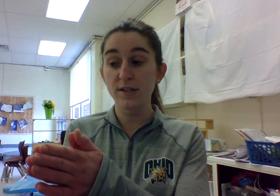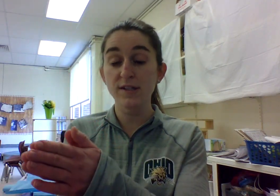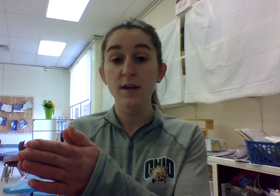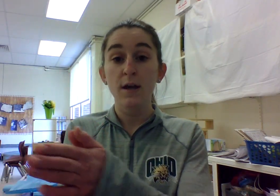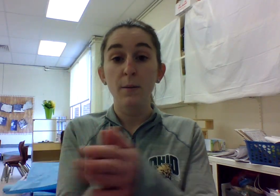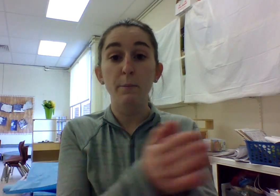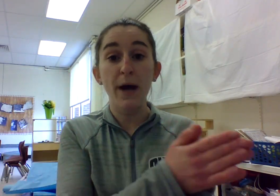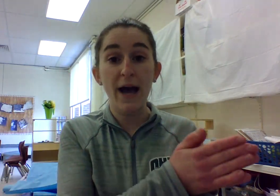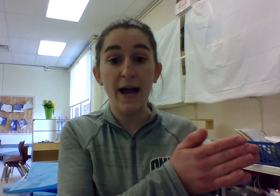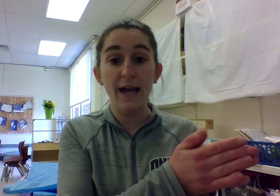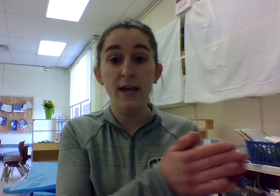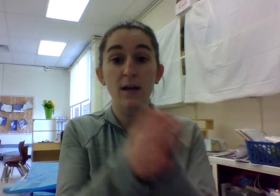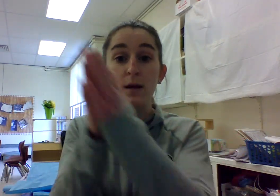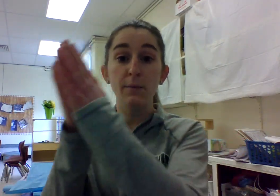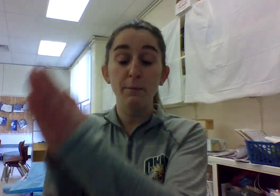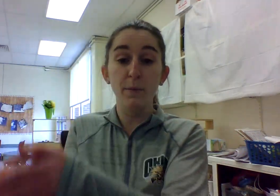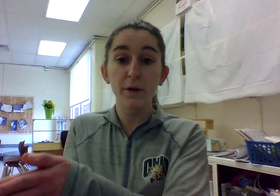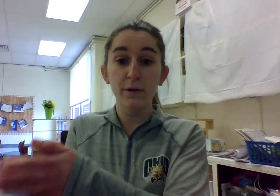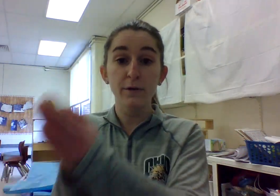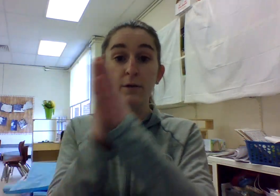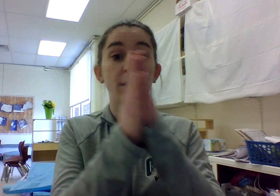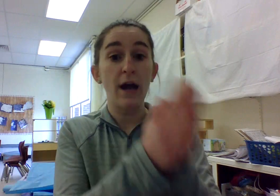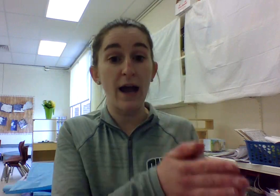Buy, buh, i.